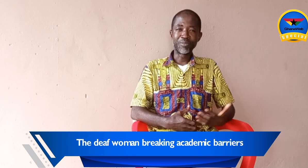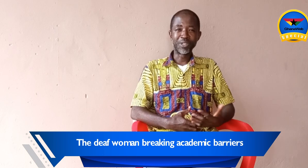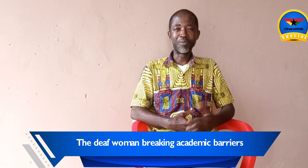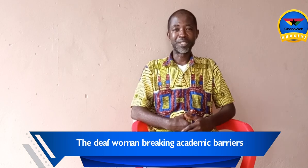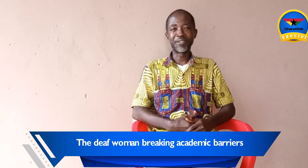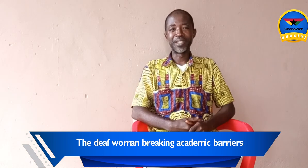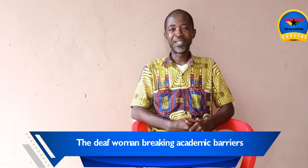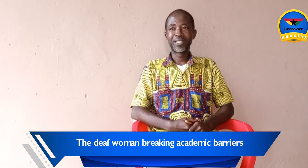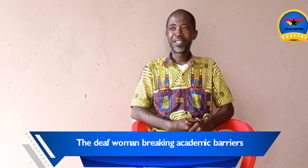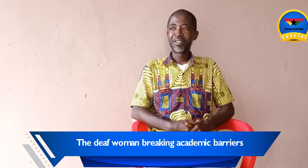breastfeeding.